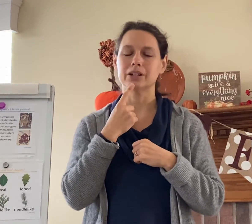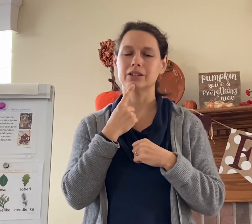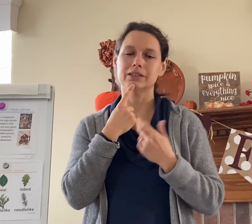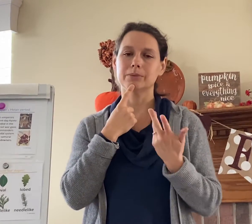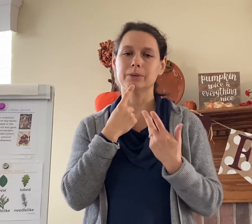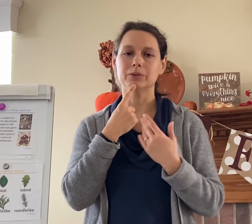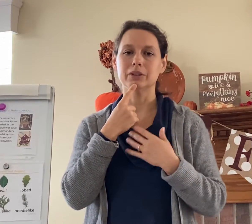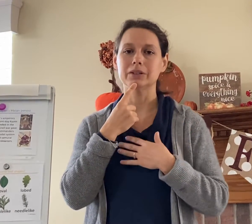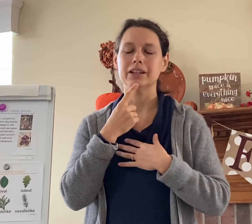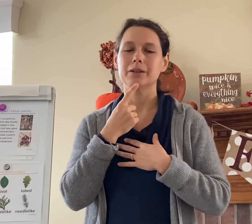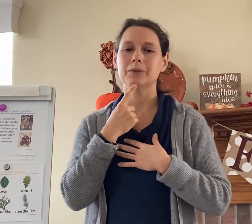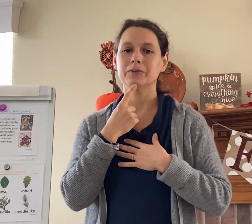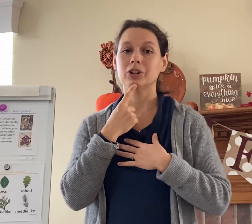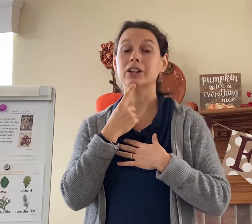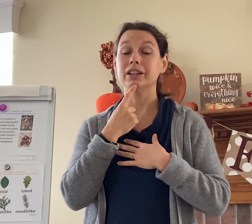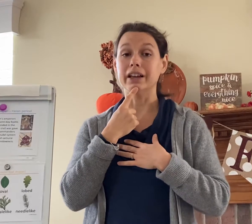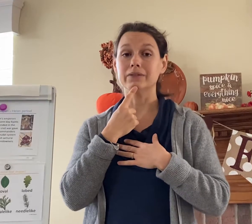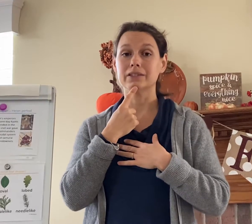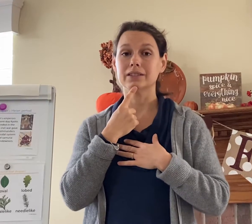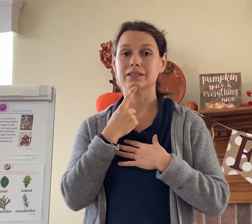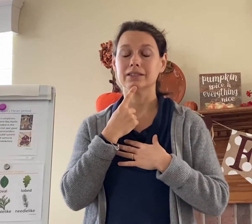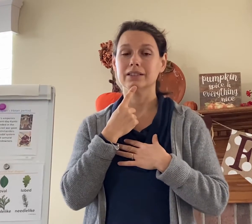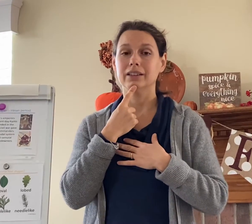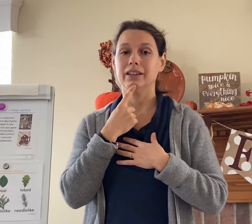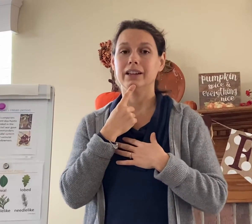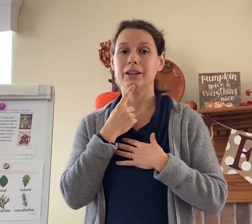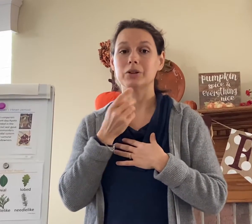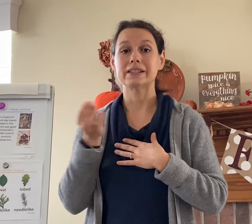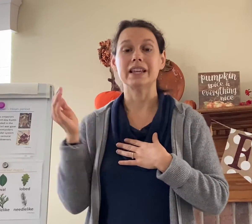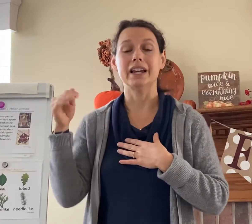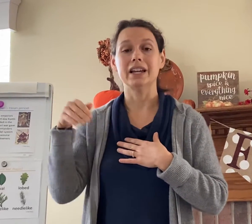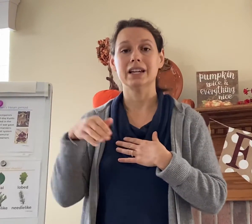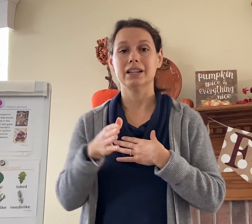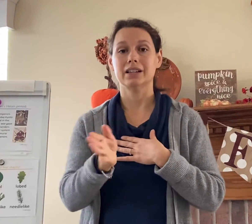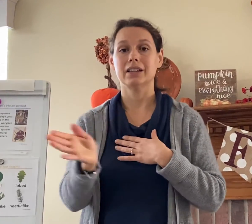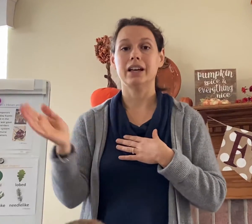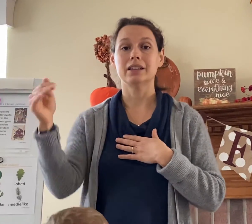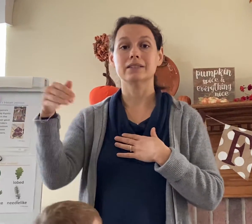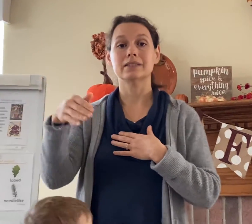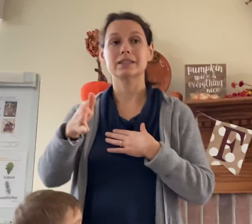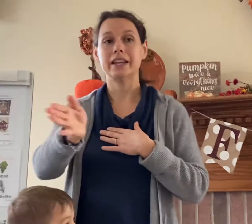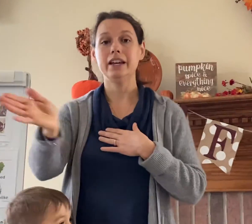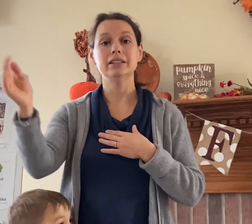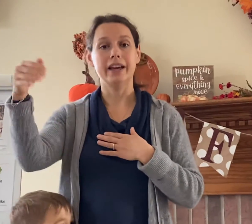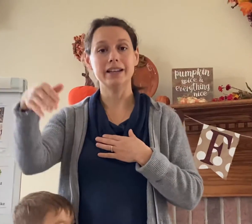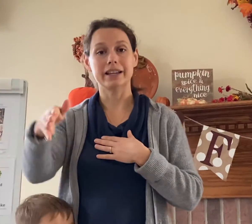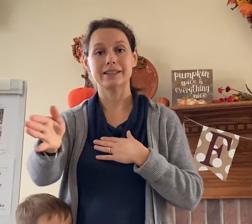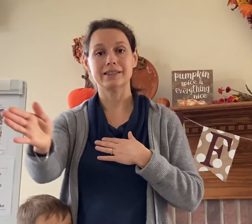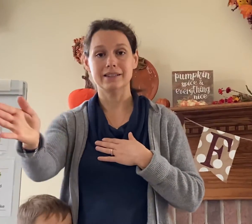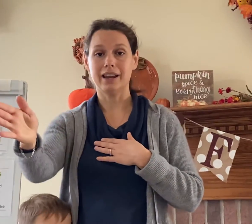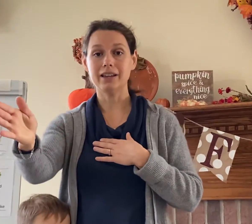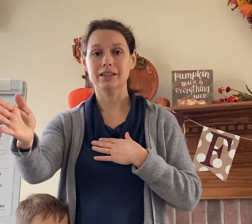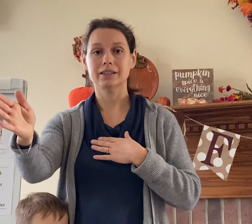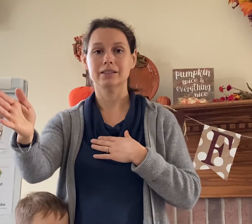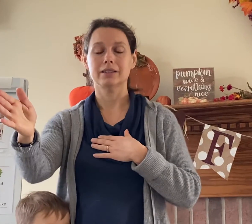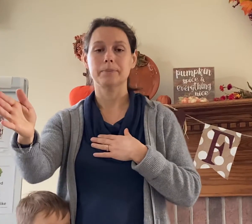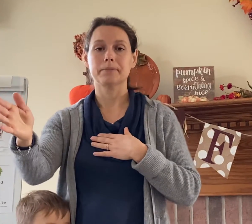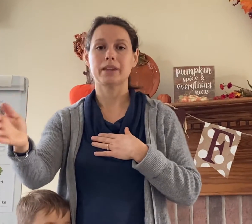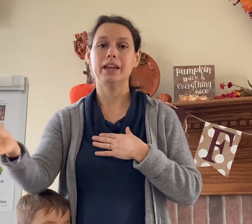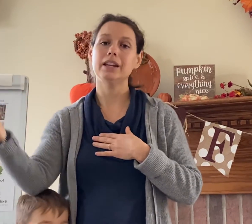chin some people don't but for our cleft and then we're gonna say scale like like a snake and then